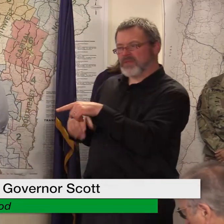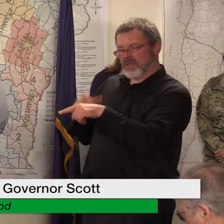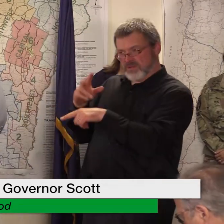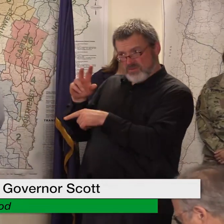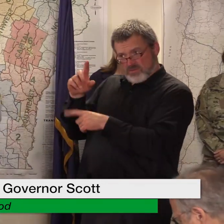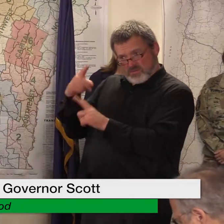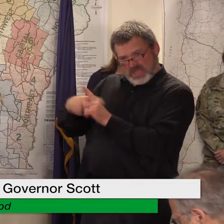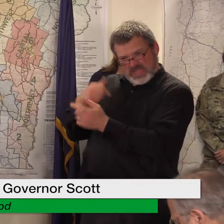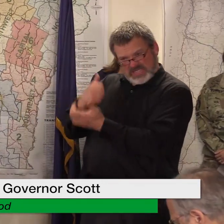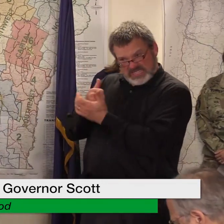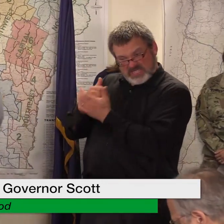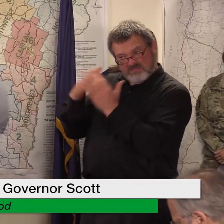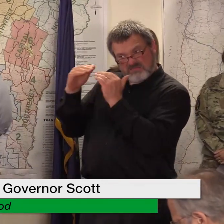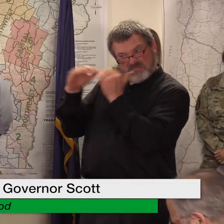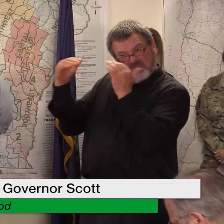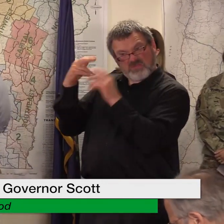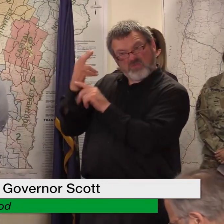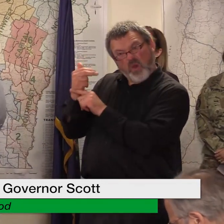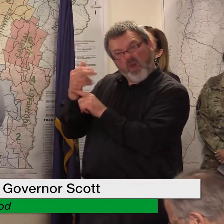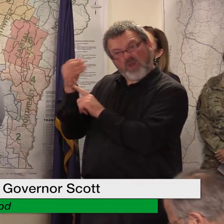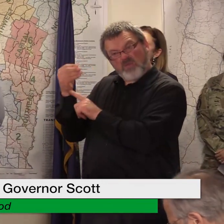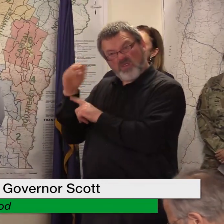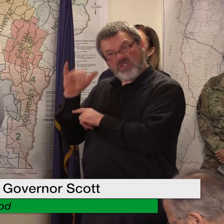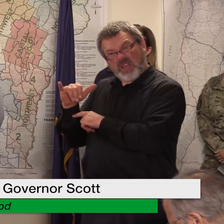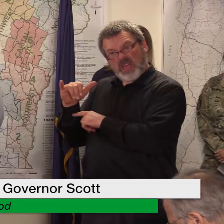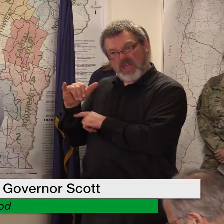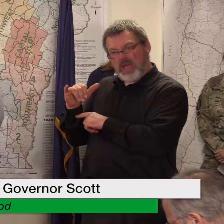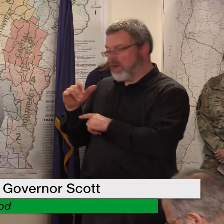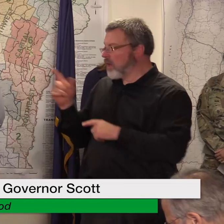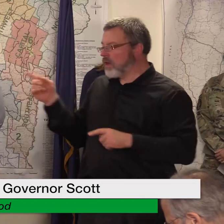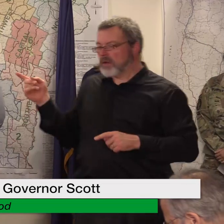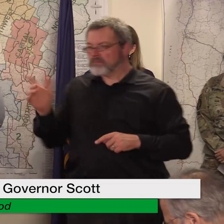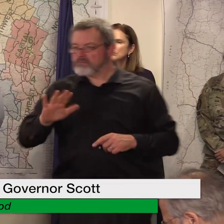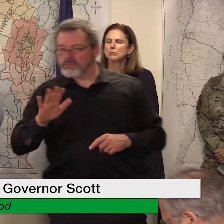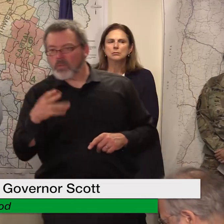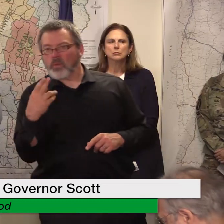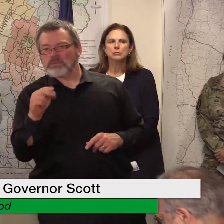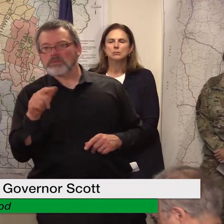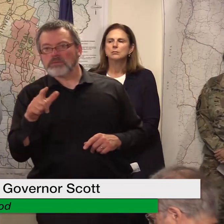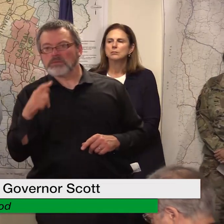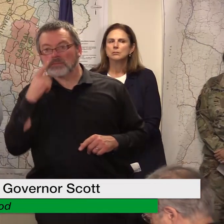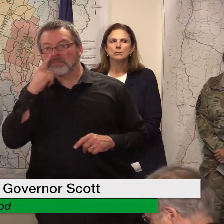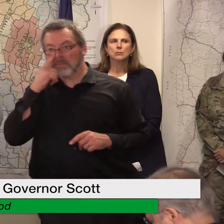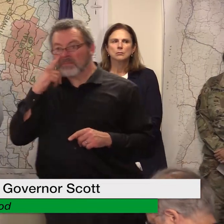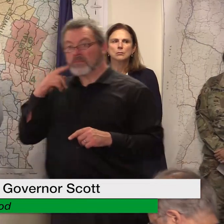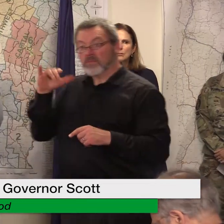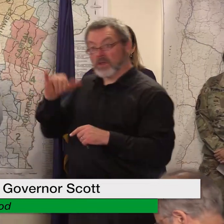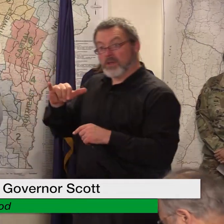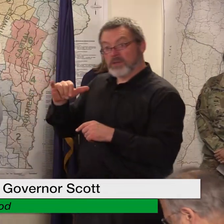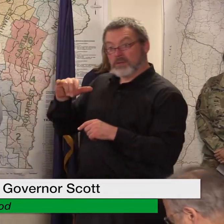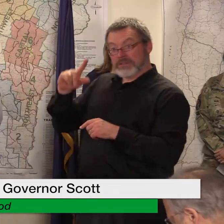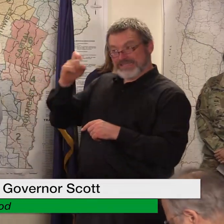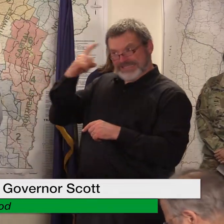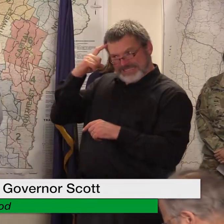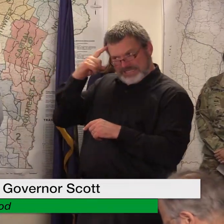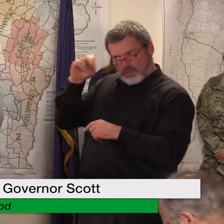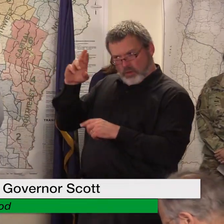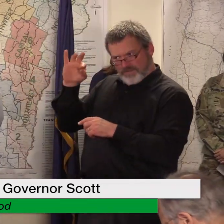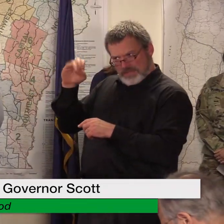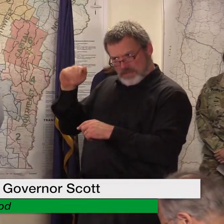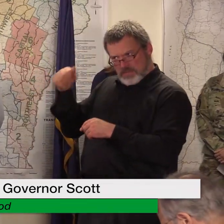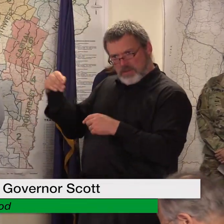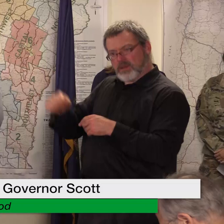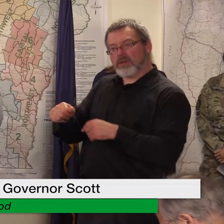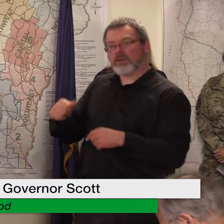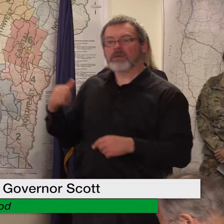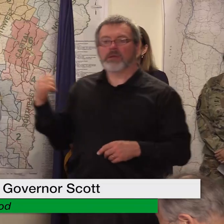should people displaced because of the flood go through fema and not the state ga program well i can tell you if